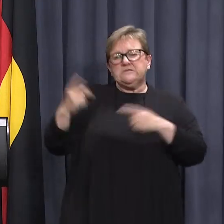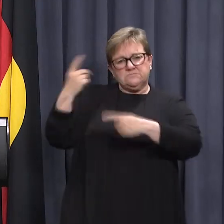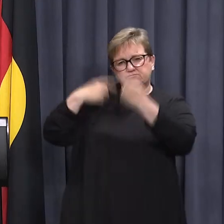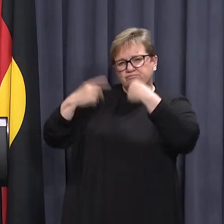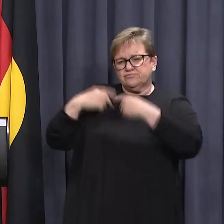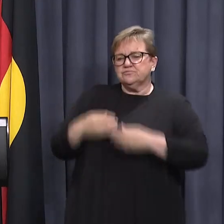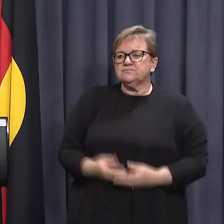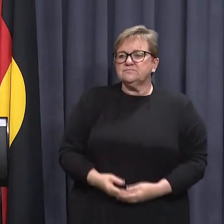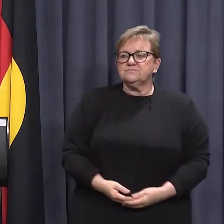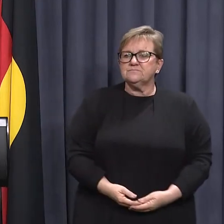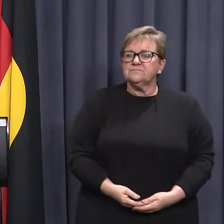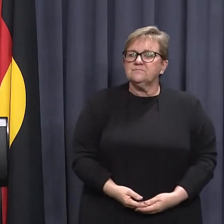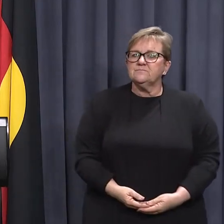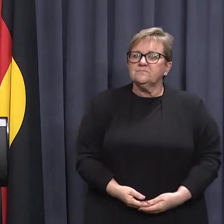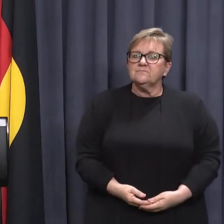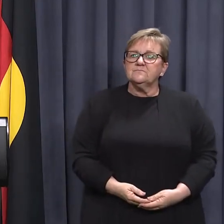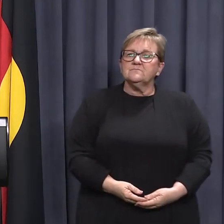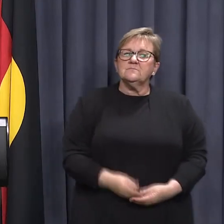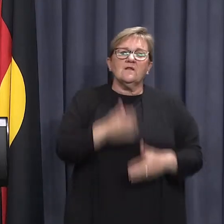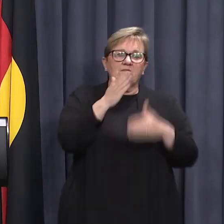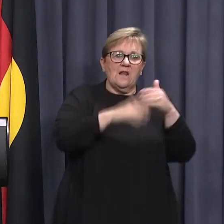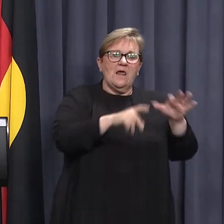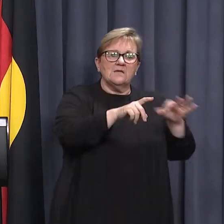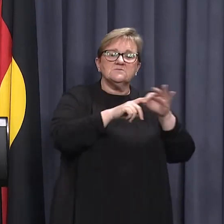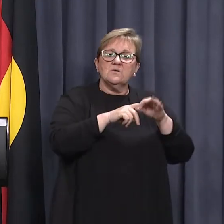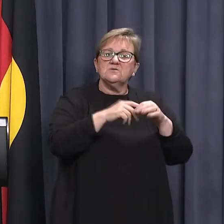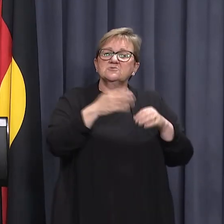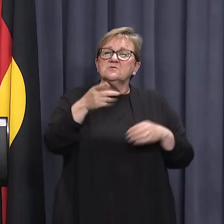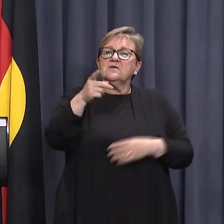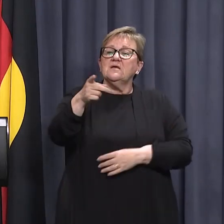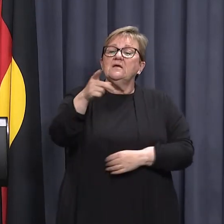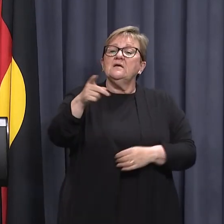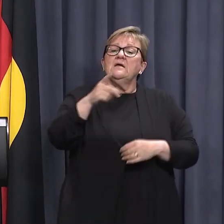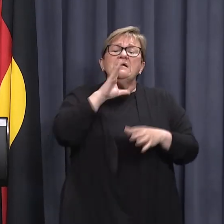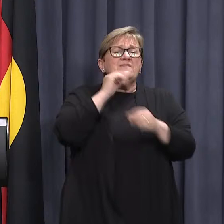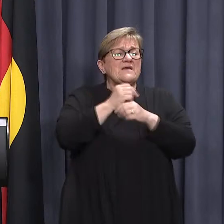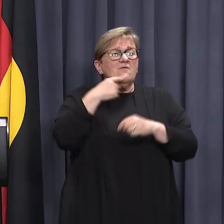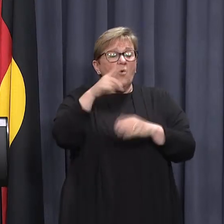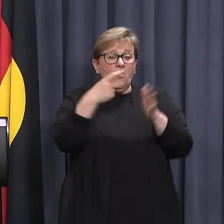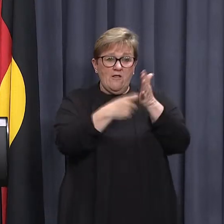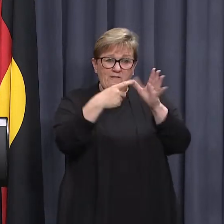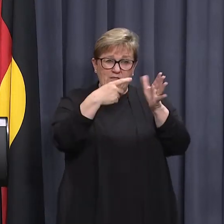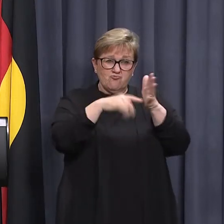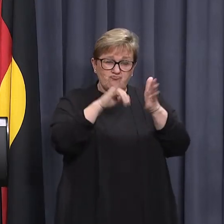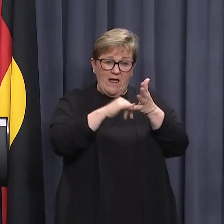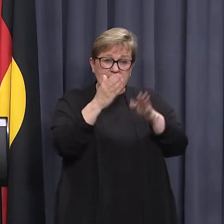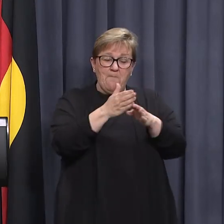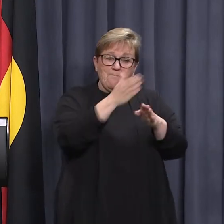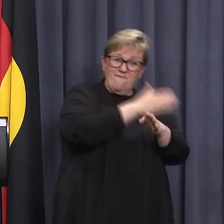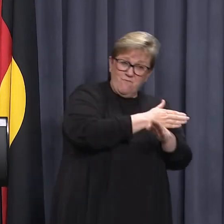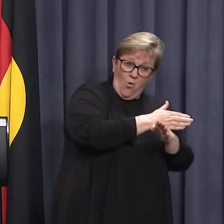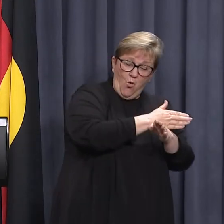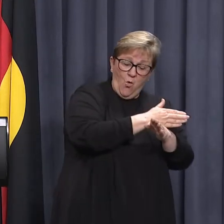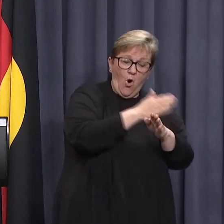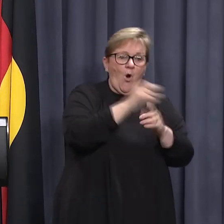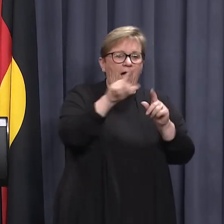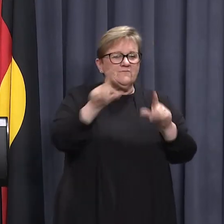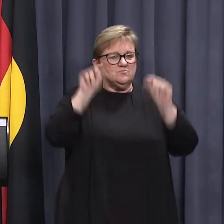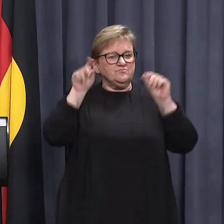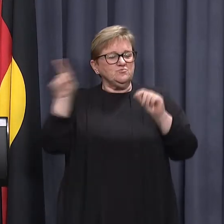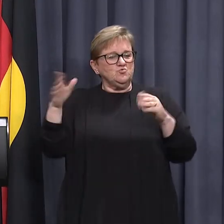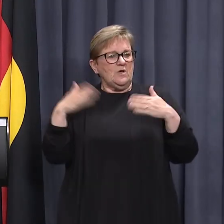advice on that. Did the government order the rapid antigen tests before or after your appointed health minister?